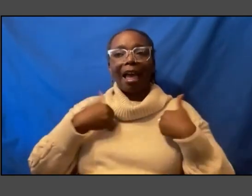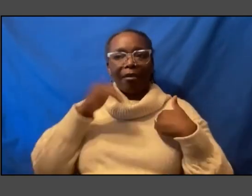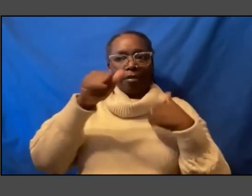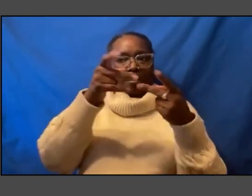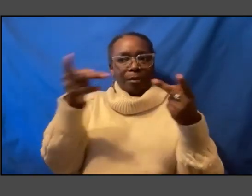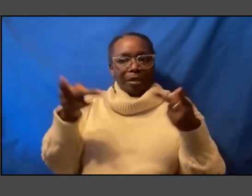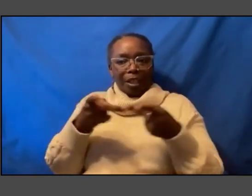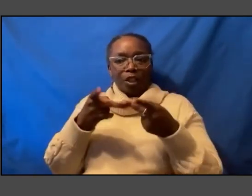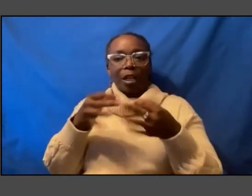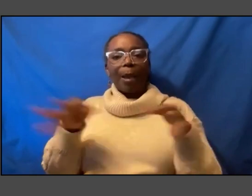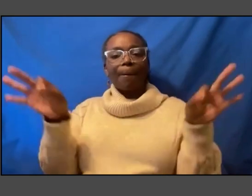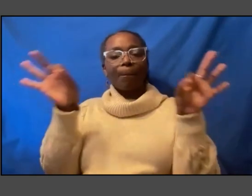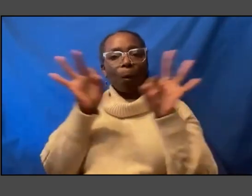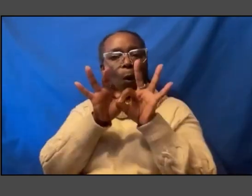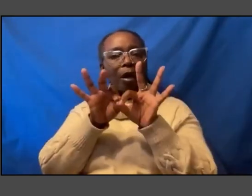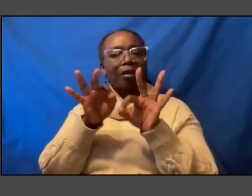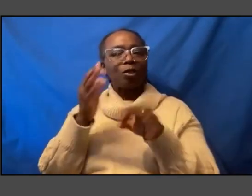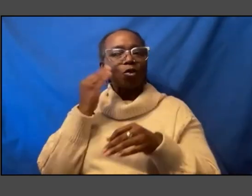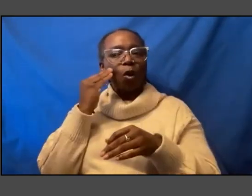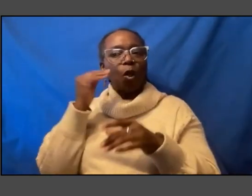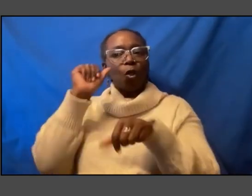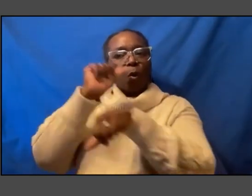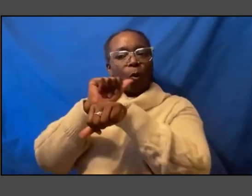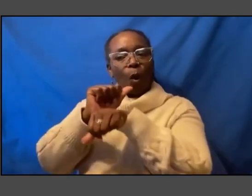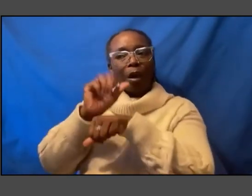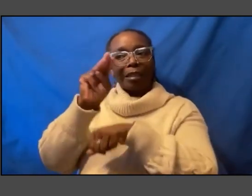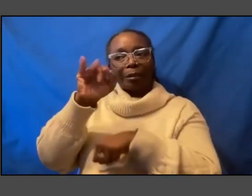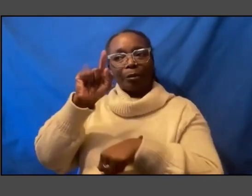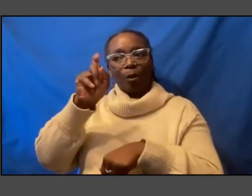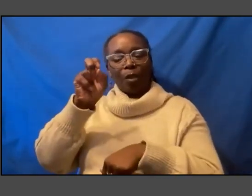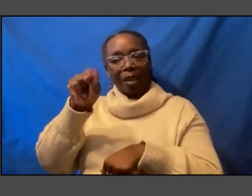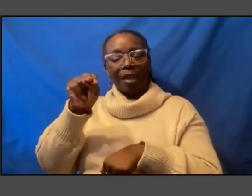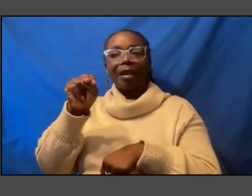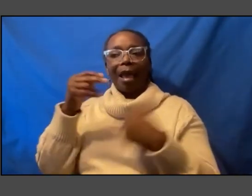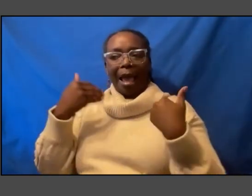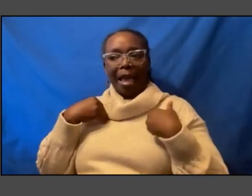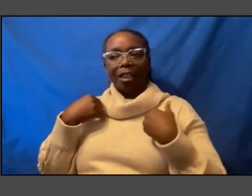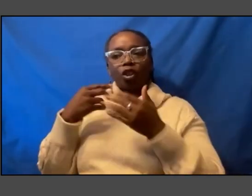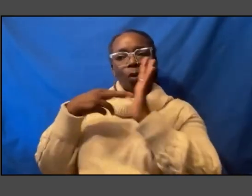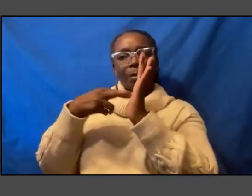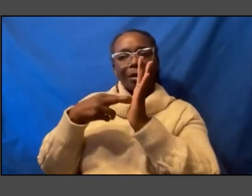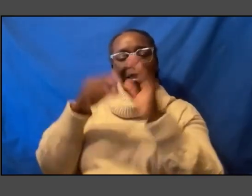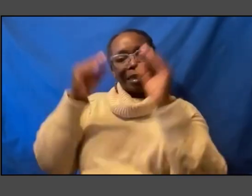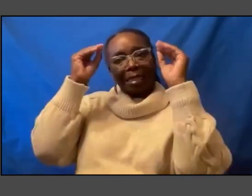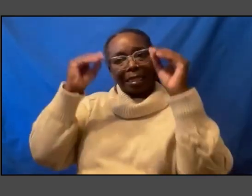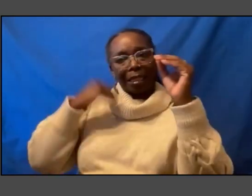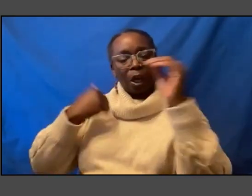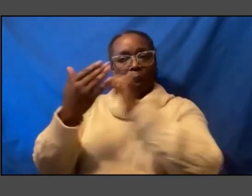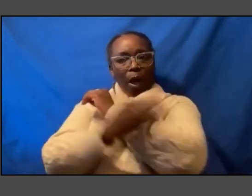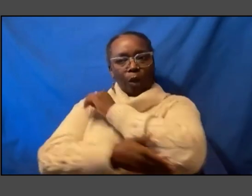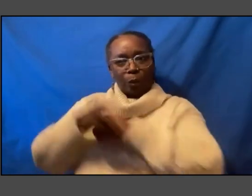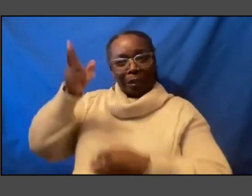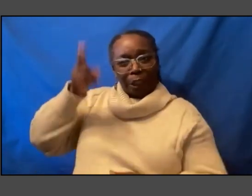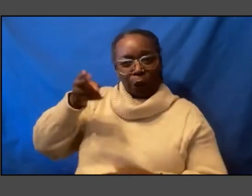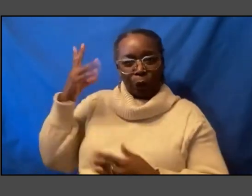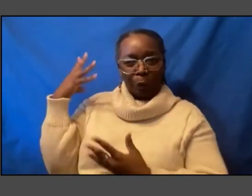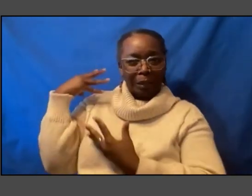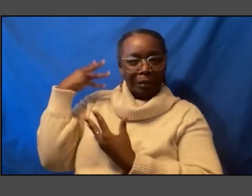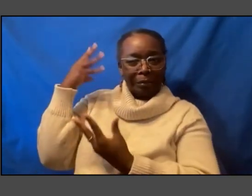think about the work that the Smithsonian undertakes to represent and teach our country's history Lonnie was the founding director